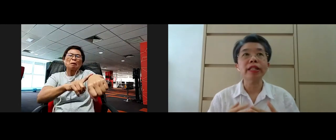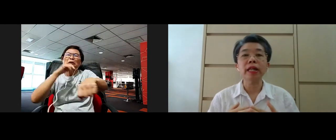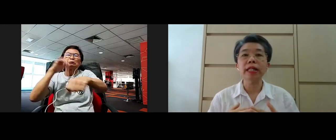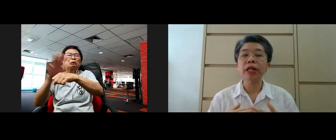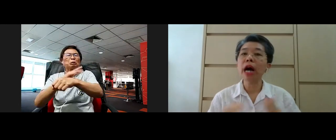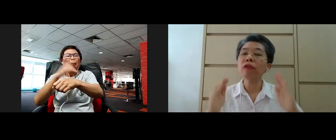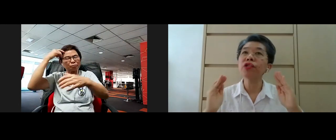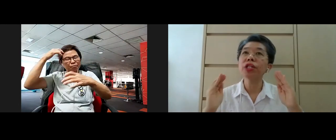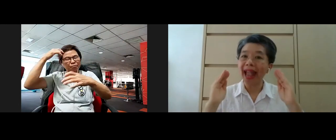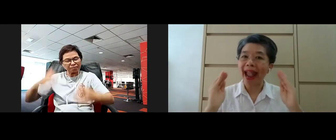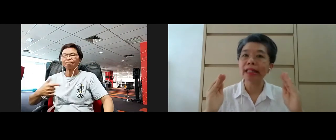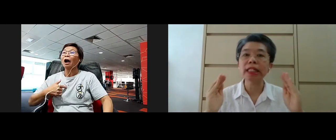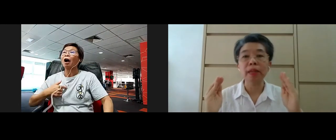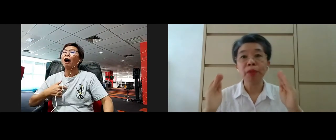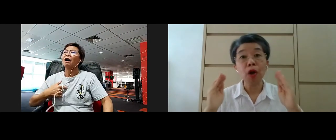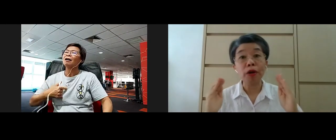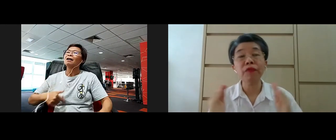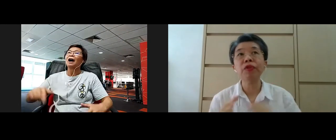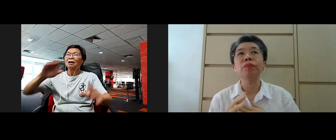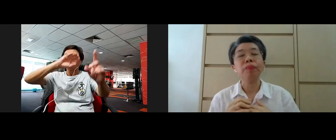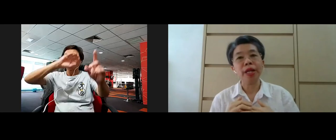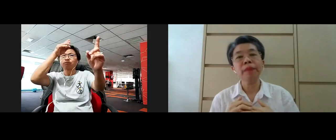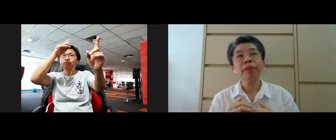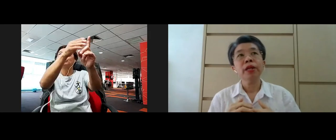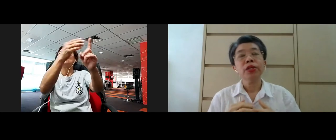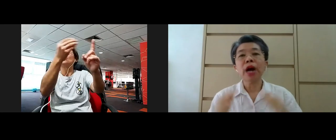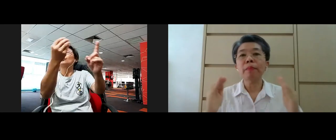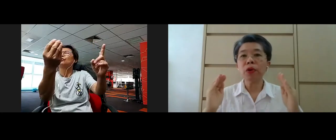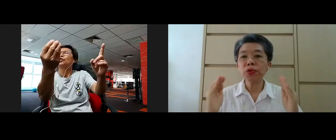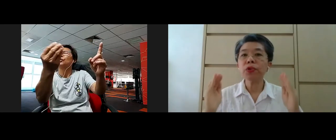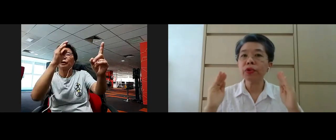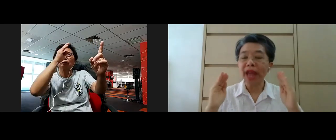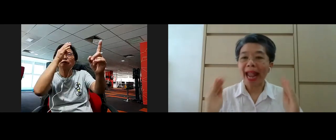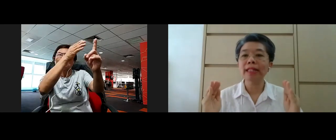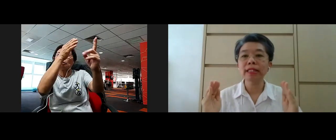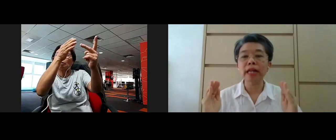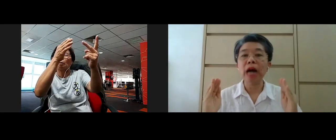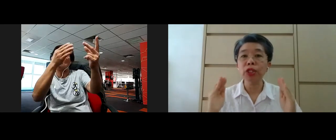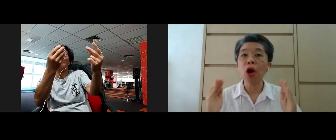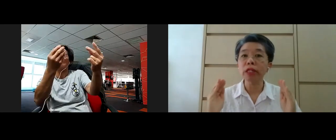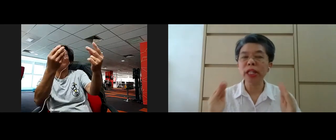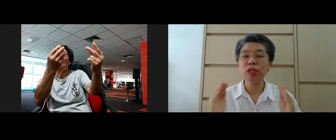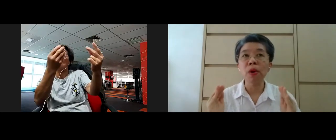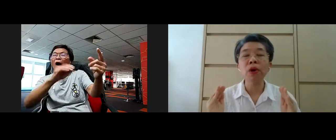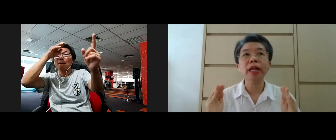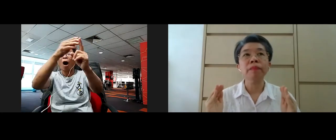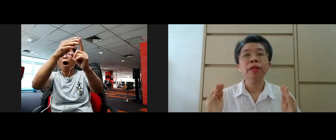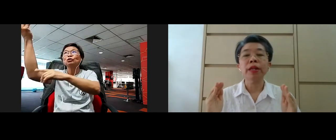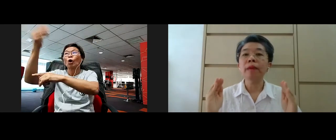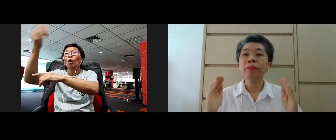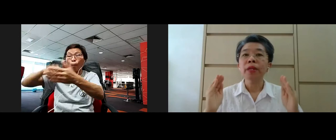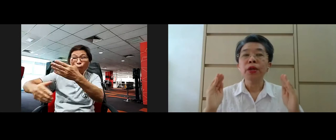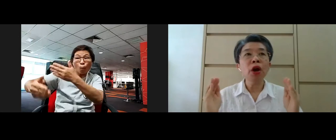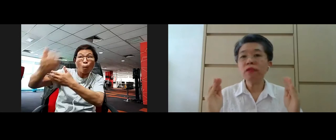that, you know, I'll just anchor on a few, yeah? So I'm also going to anchor our talk this morning,